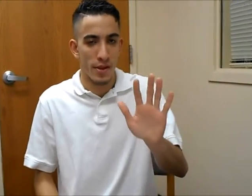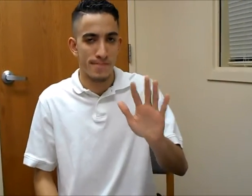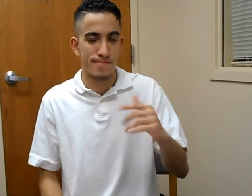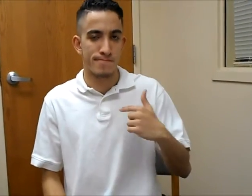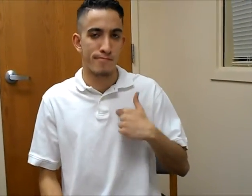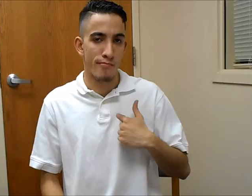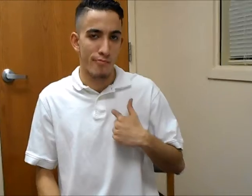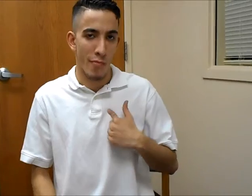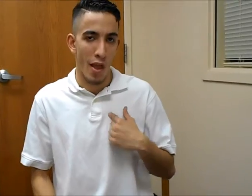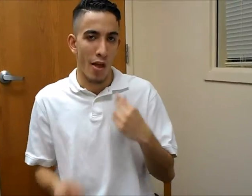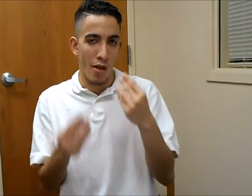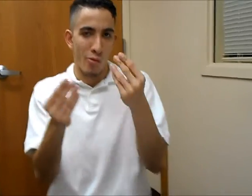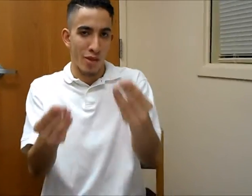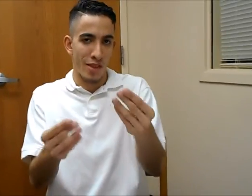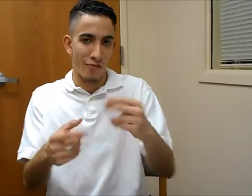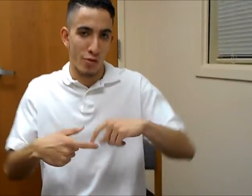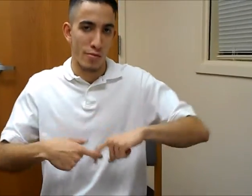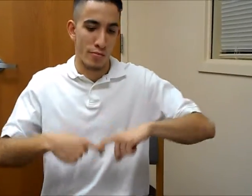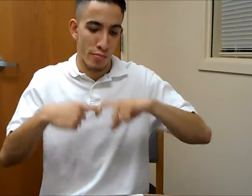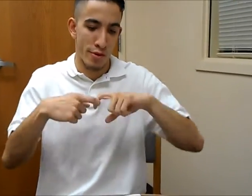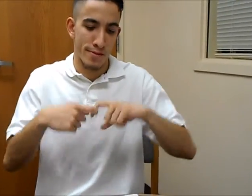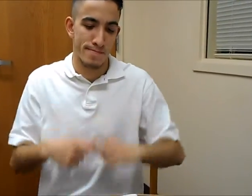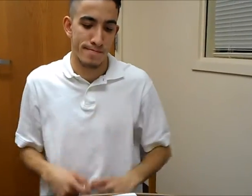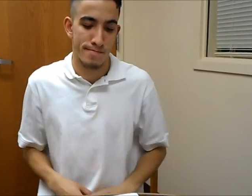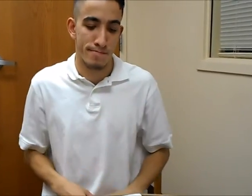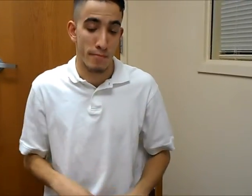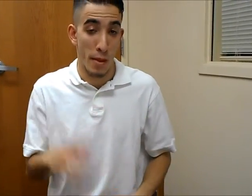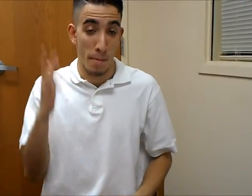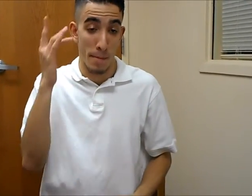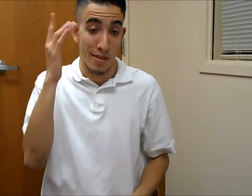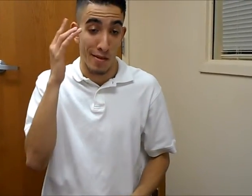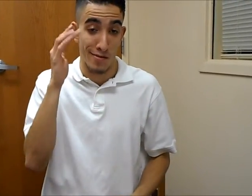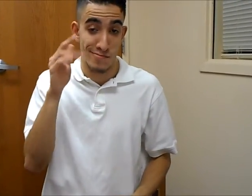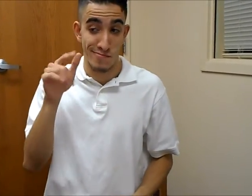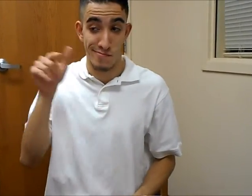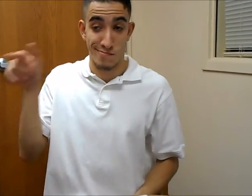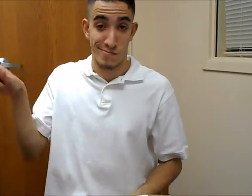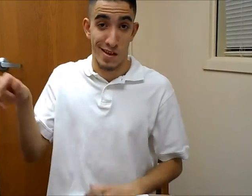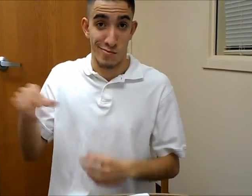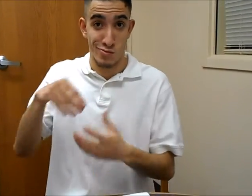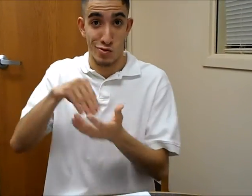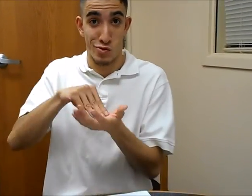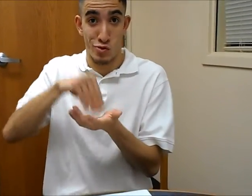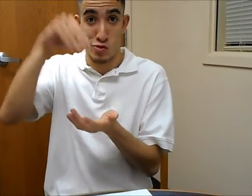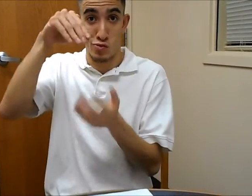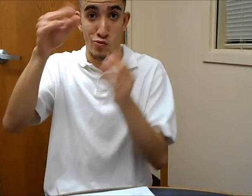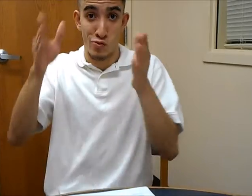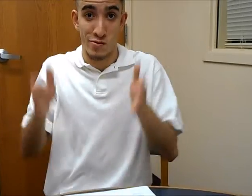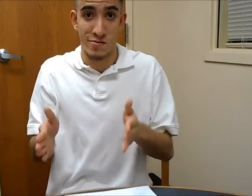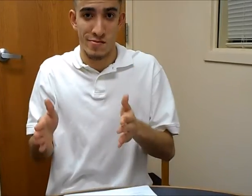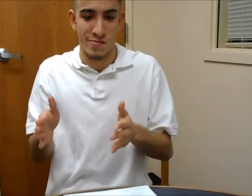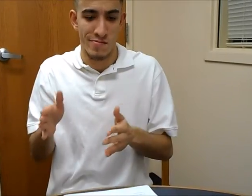Look. I will give you a break because that student